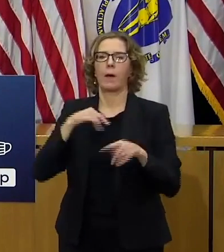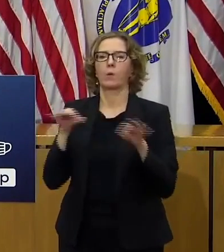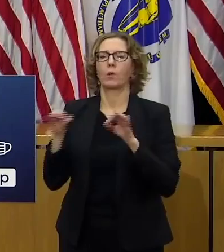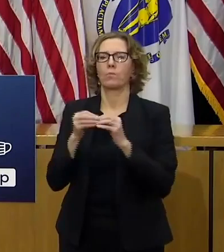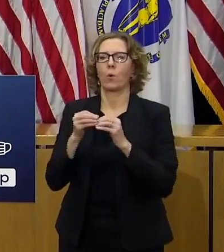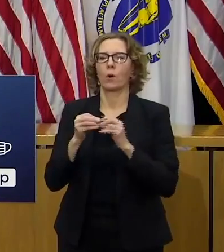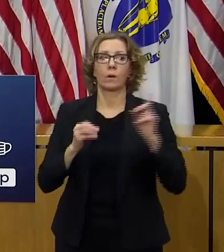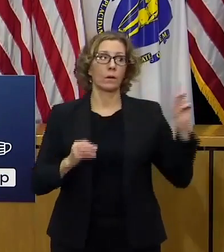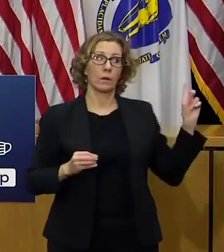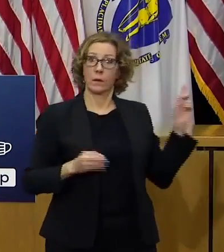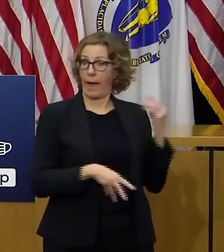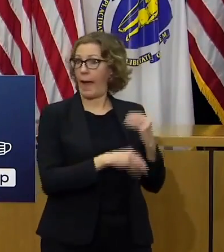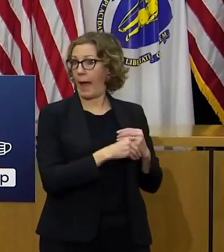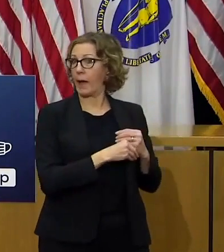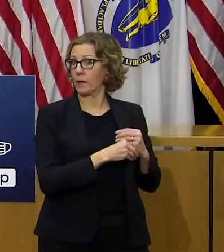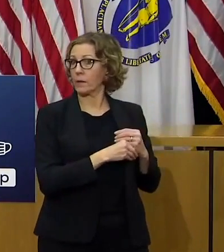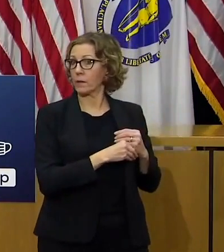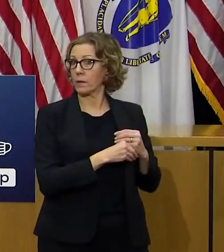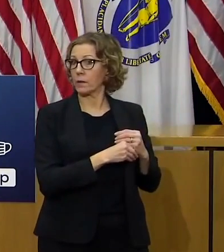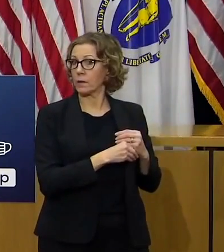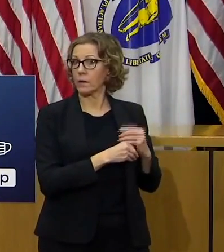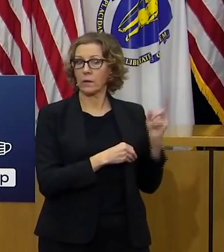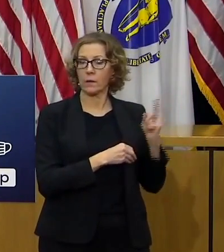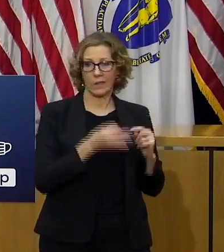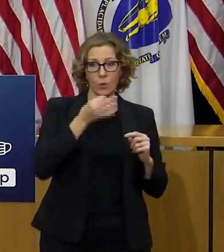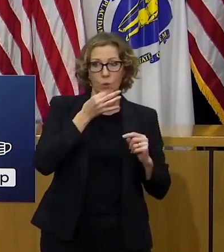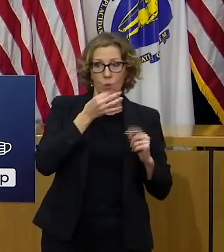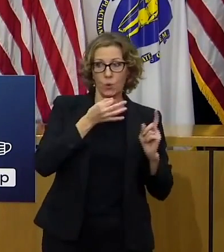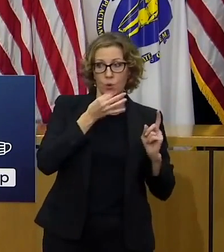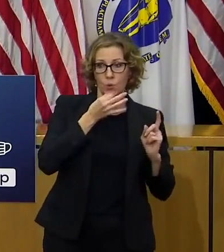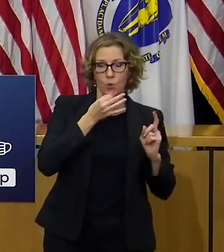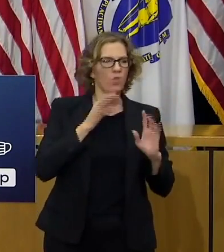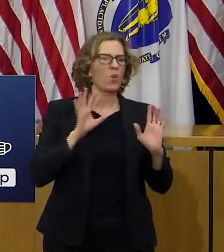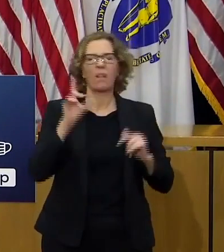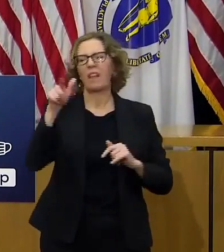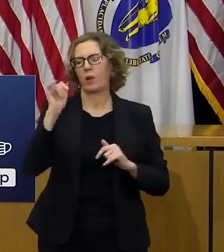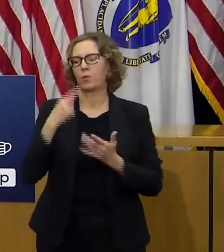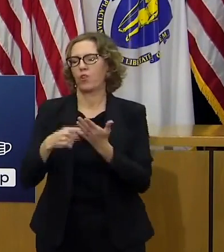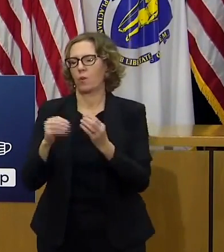know yeah